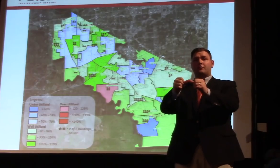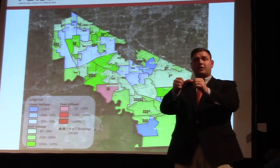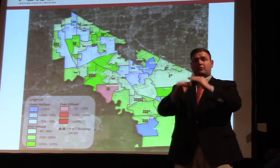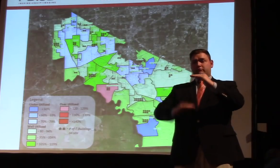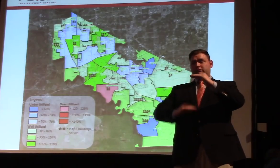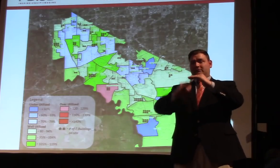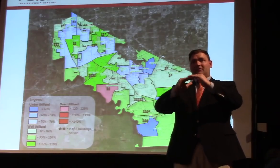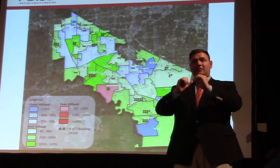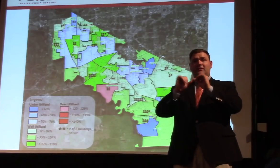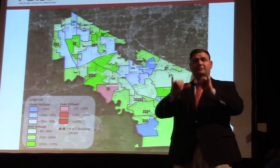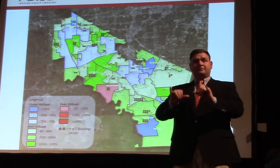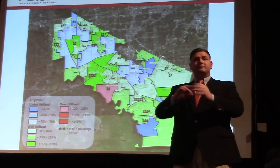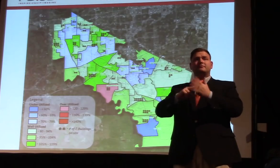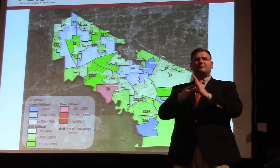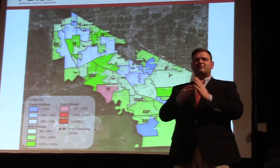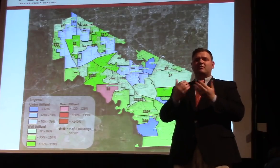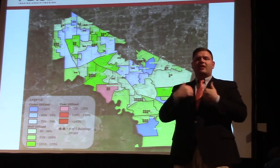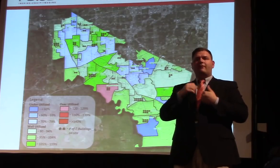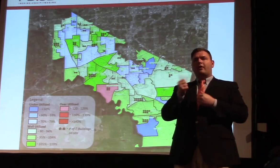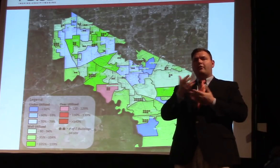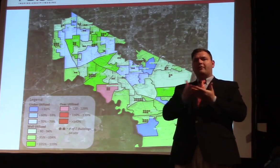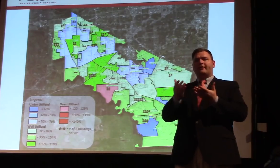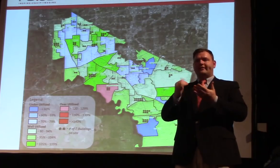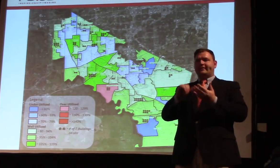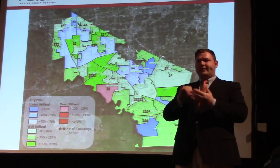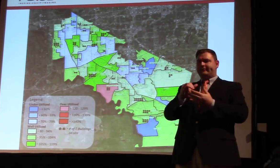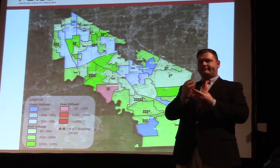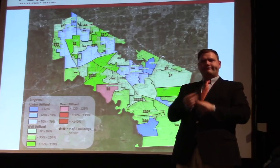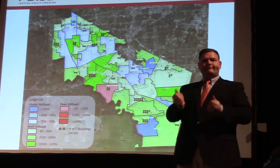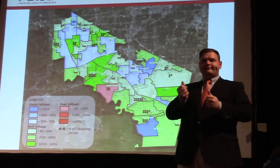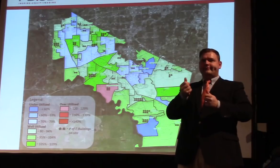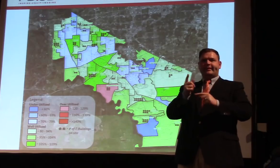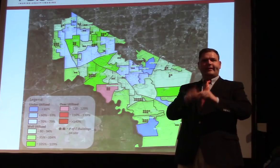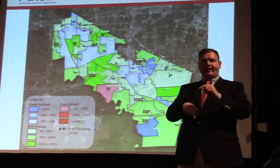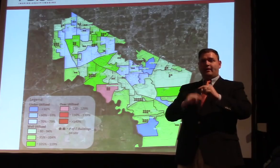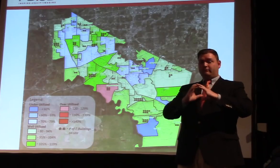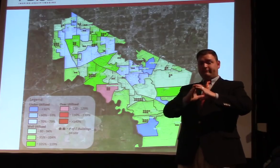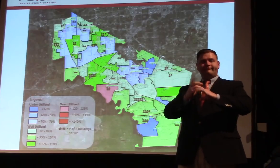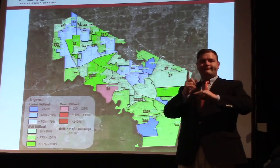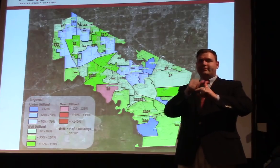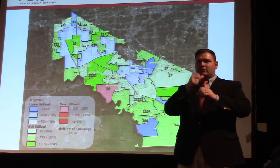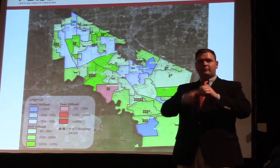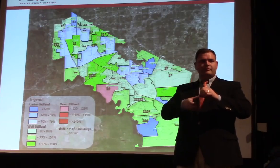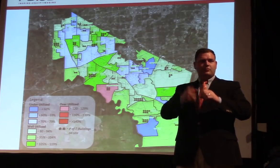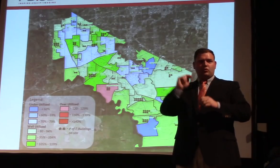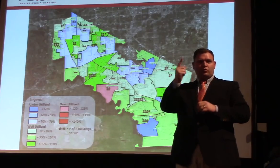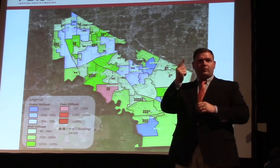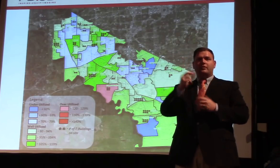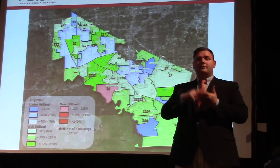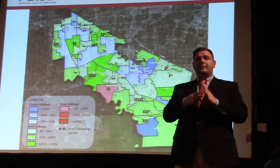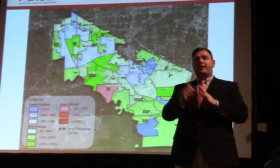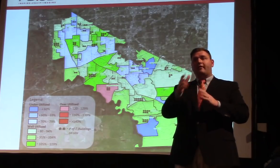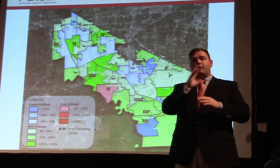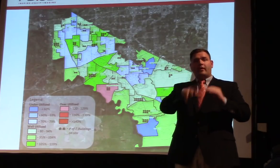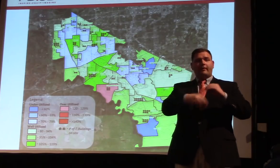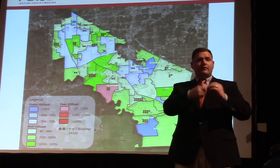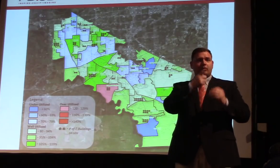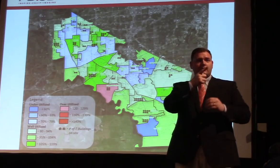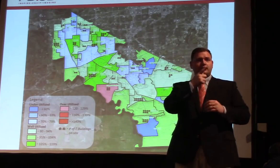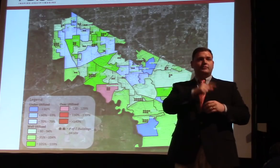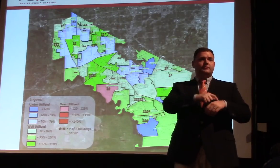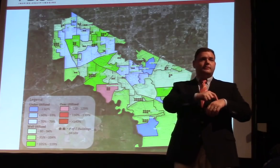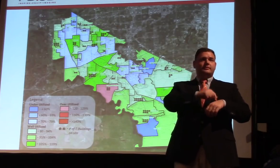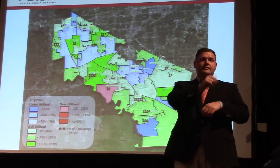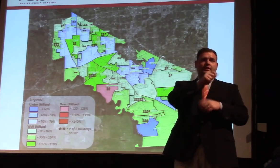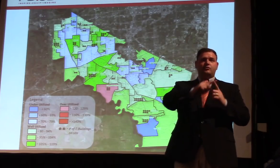be addressed by portables. So if we have a school that's over 120 percent, we may have to serve lunch from 10 o'clock to 2 o'clock and have additional lunch periods and those types of